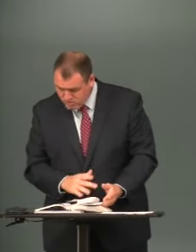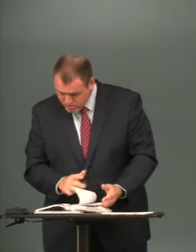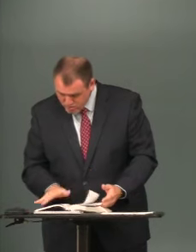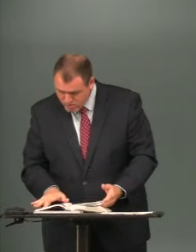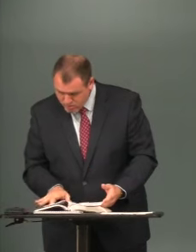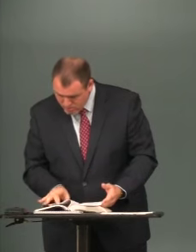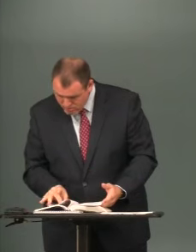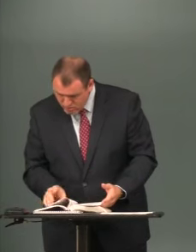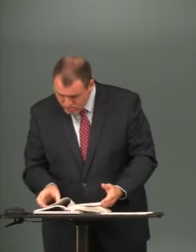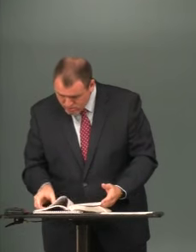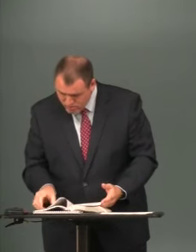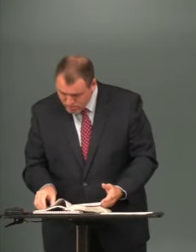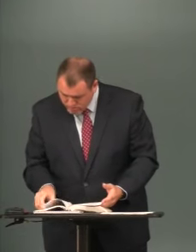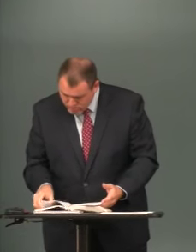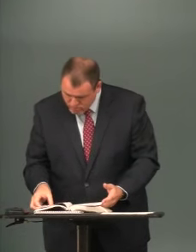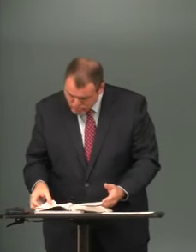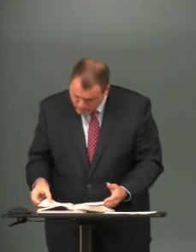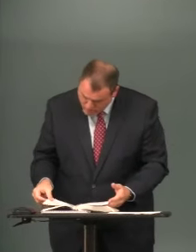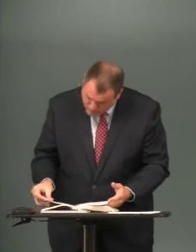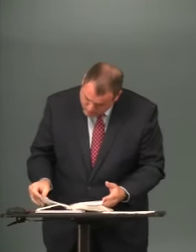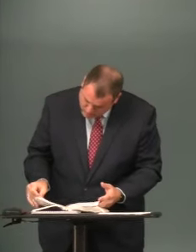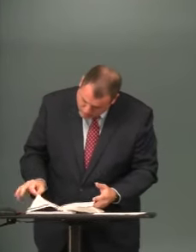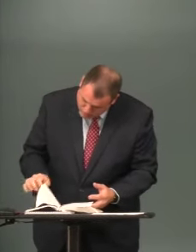as i look through it has